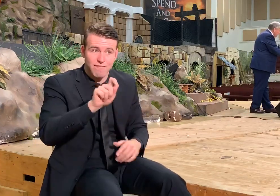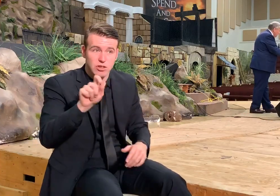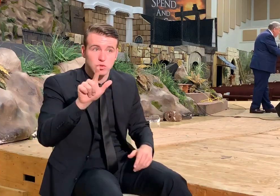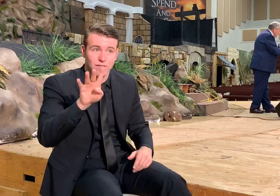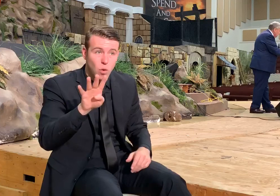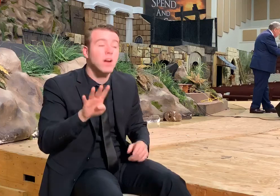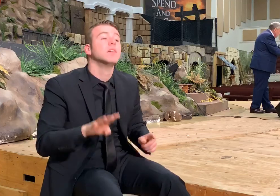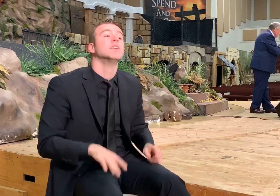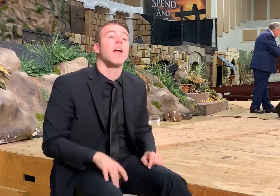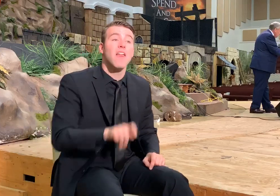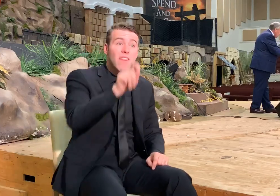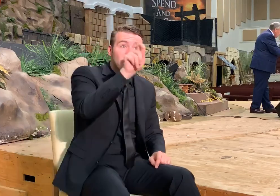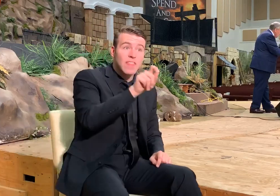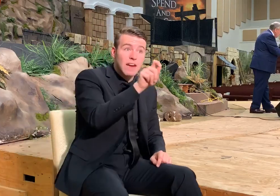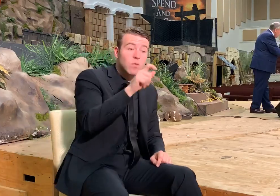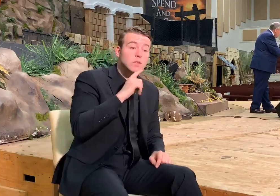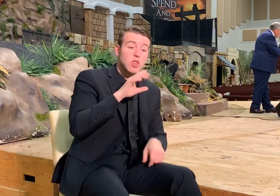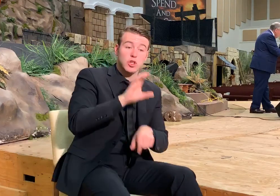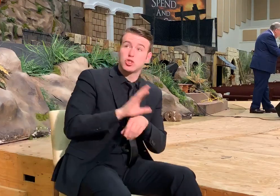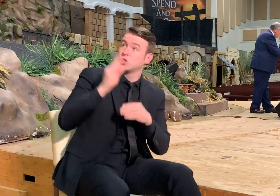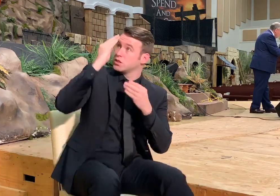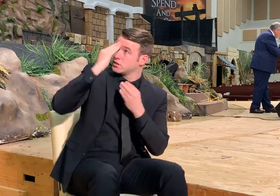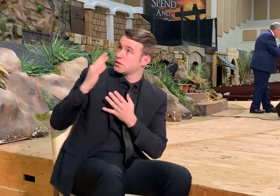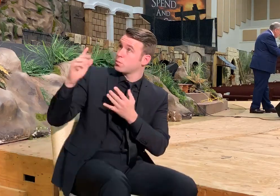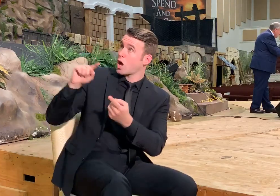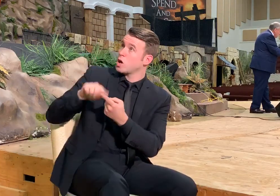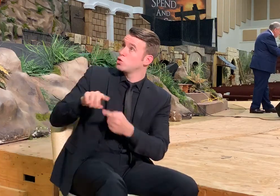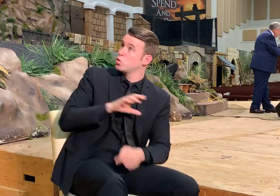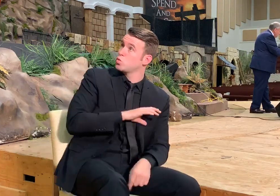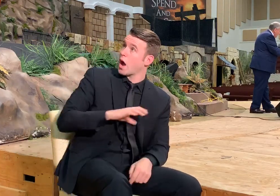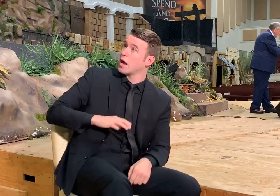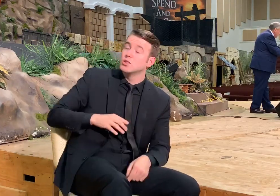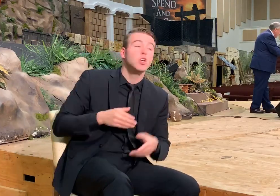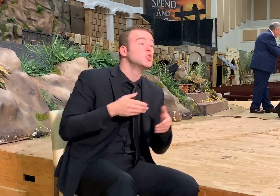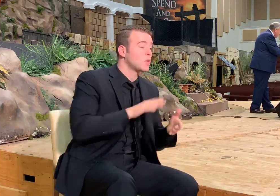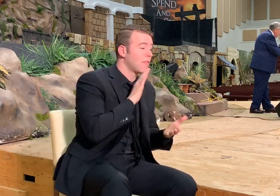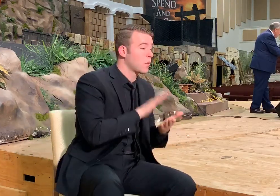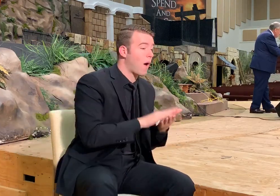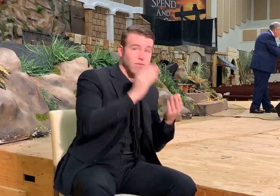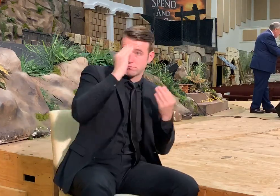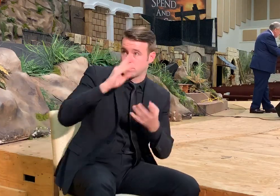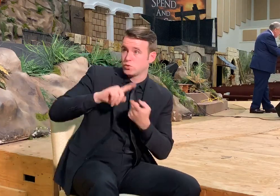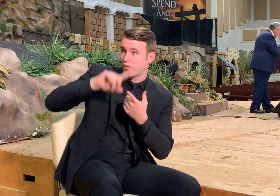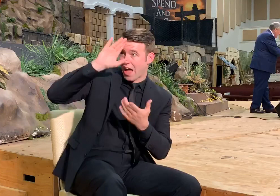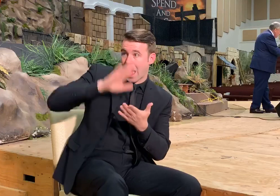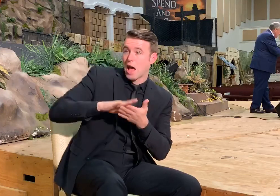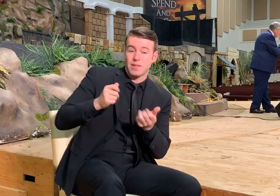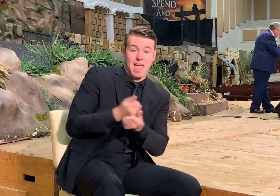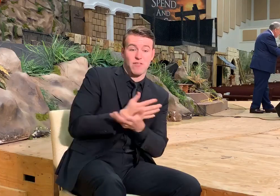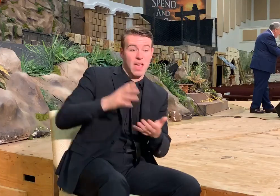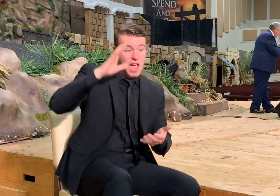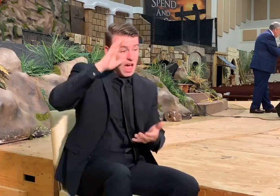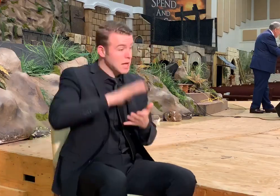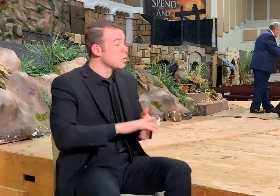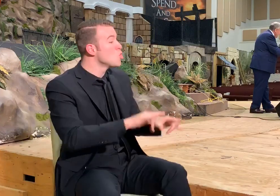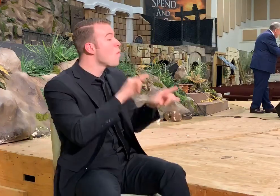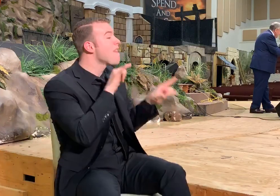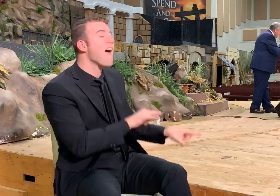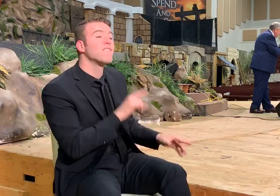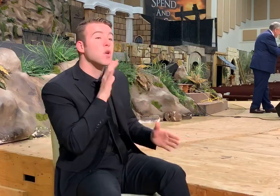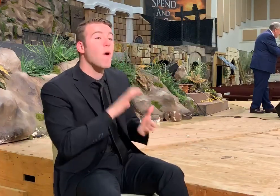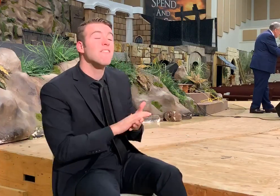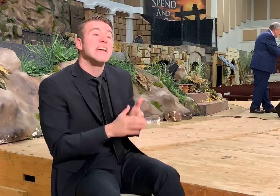Therefore, as the church is subject unto Christ, so let the wives be to their own husbands and everything. Husbands, love your wives,